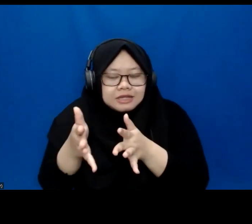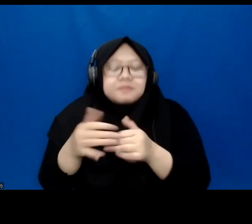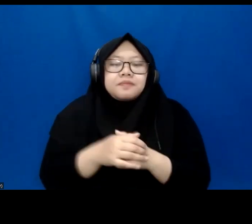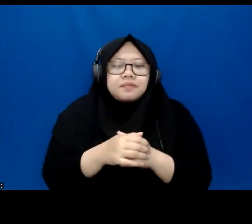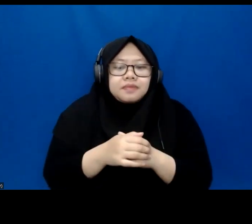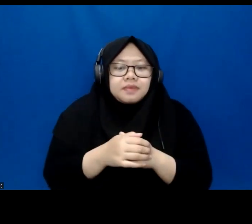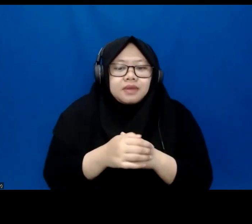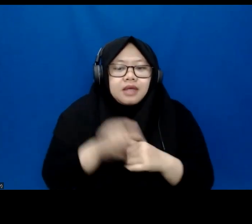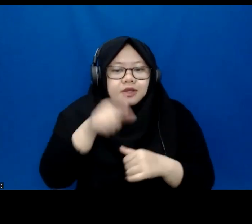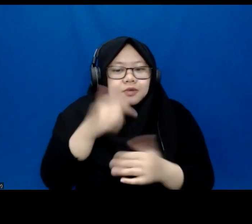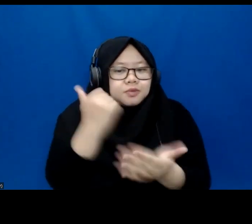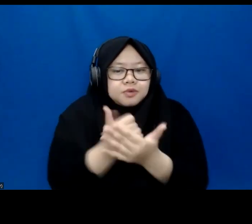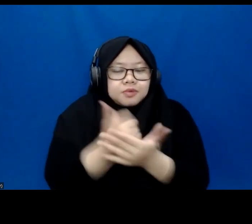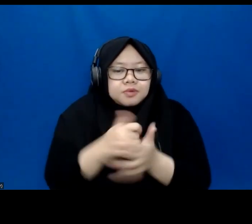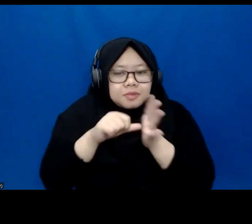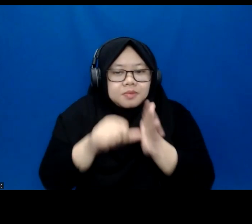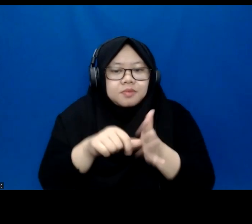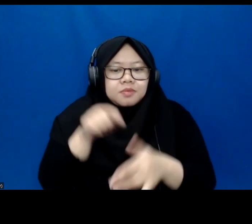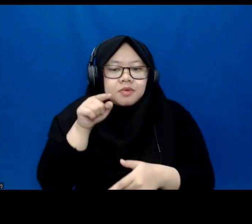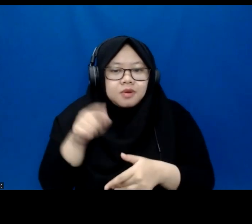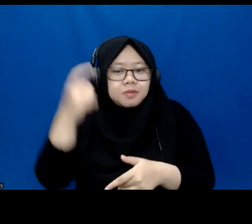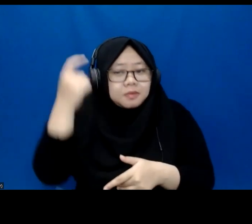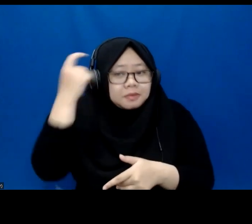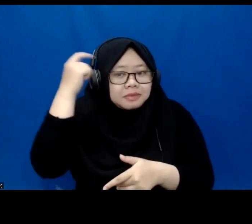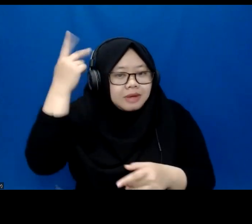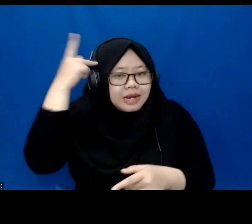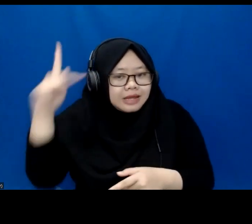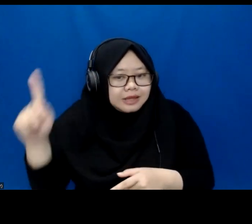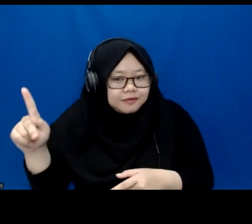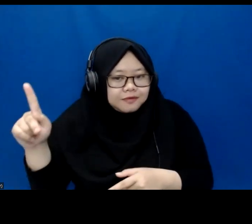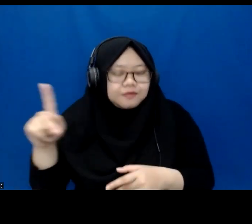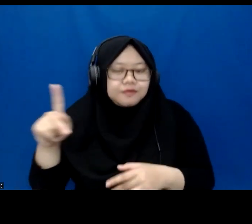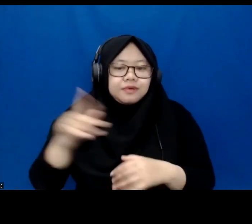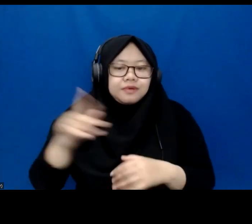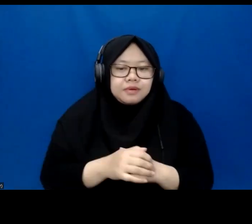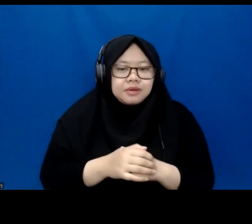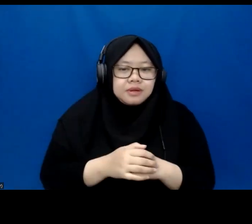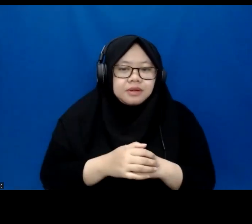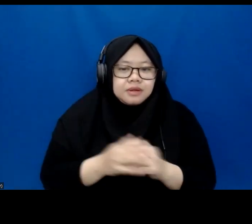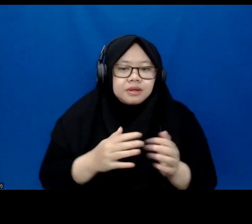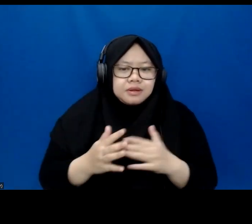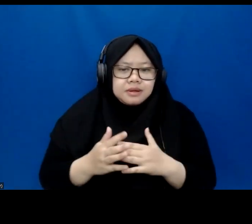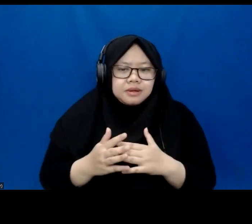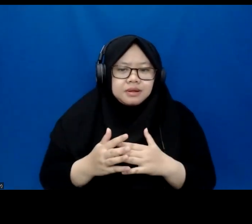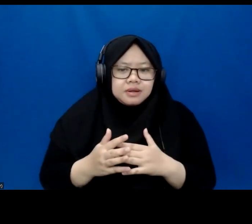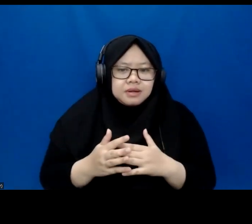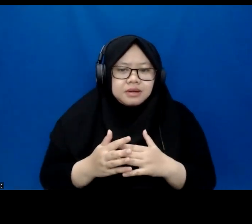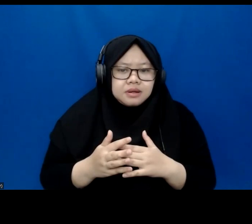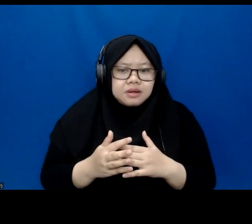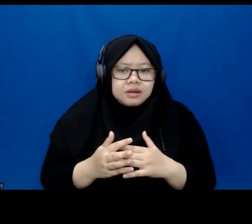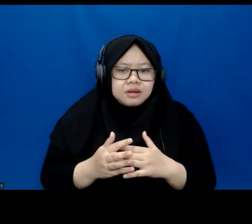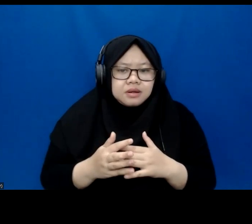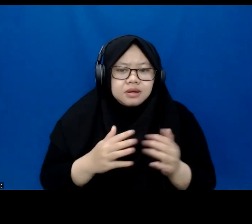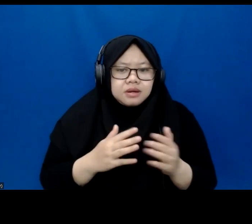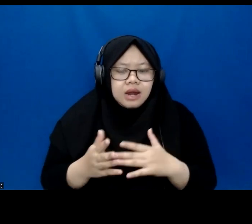that's really when you get to think more creatively about how to embed those pieces. And it's such an